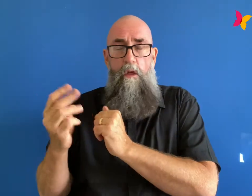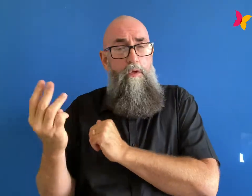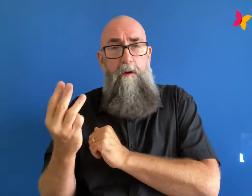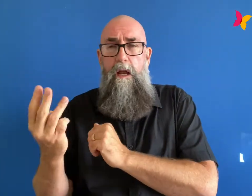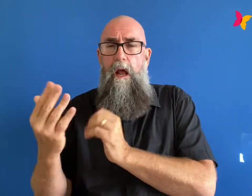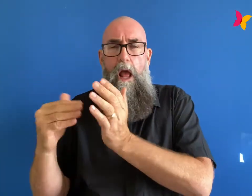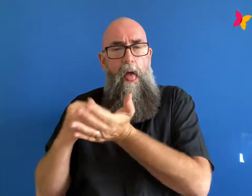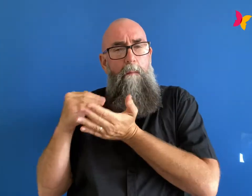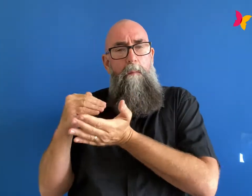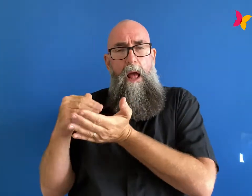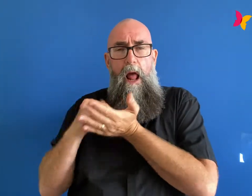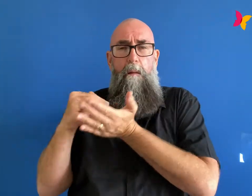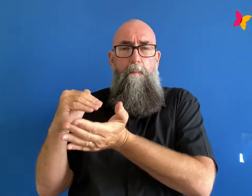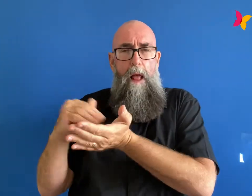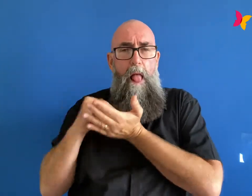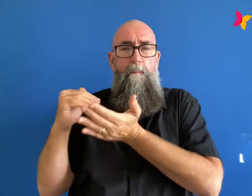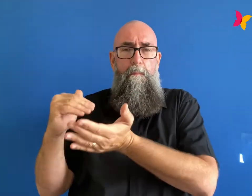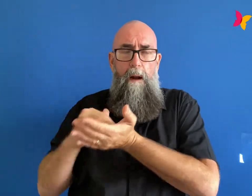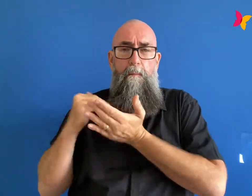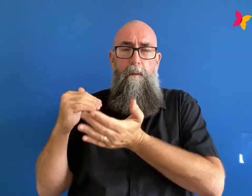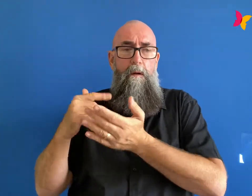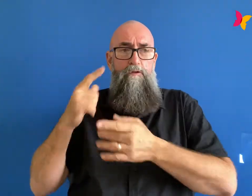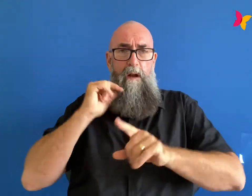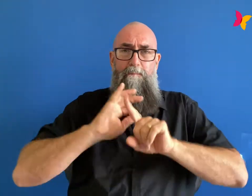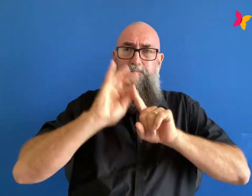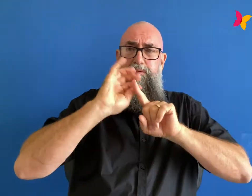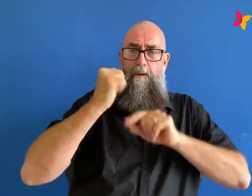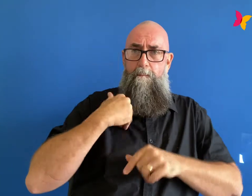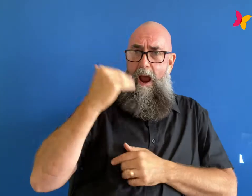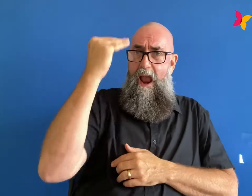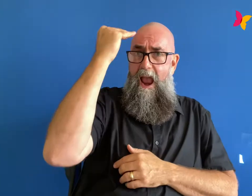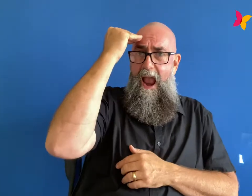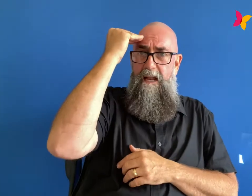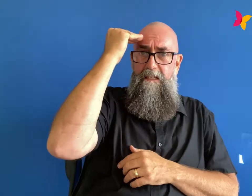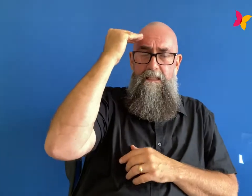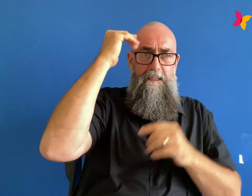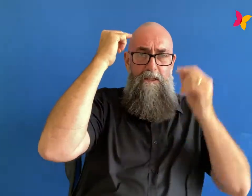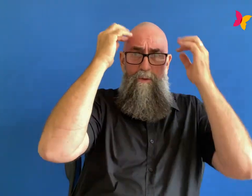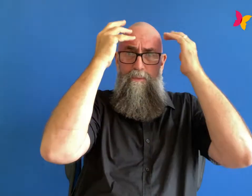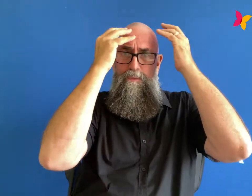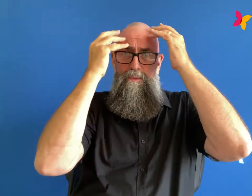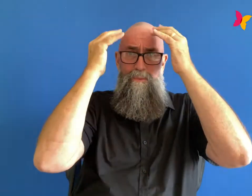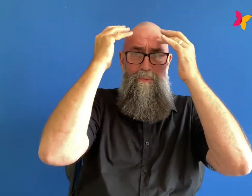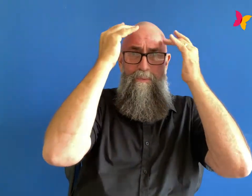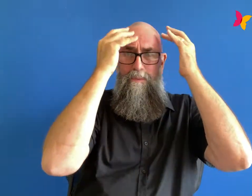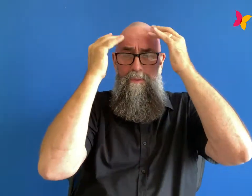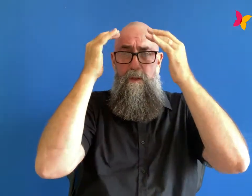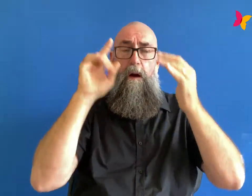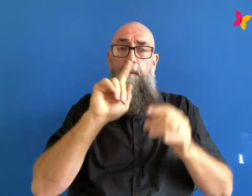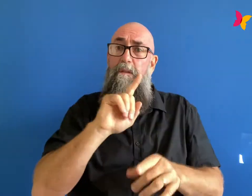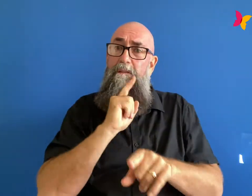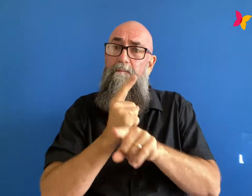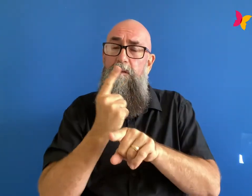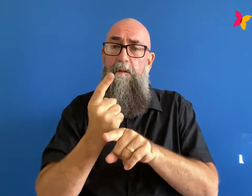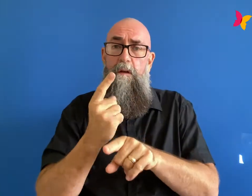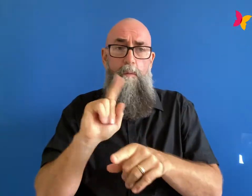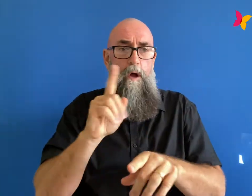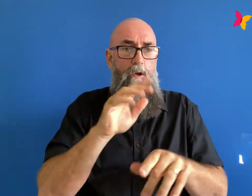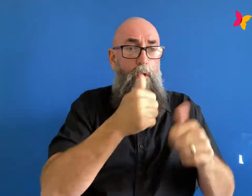help get me to a better headspace because i was really grappling with what's a rational thought what's not a rational